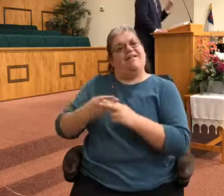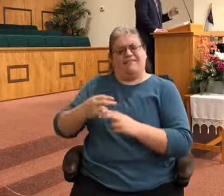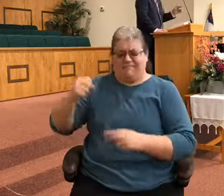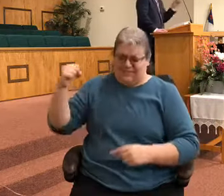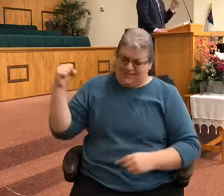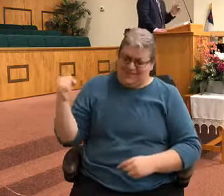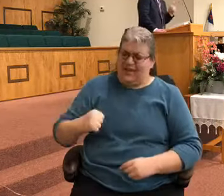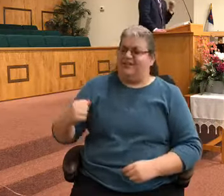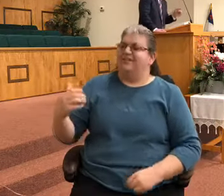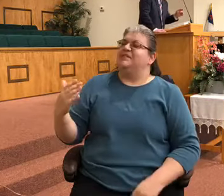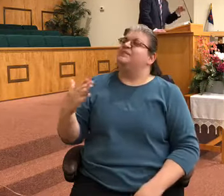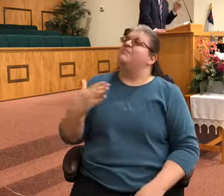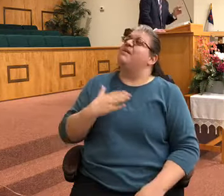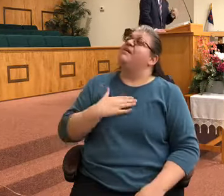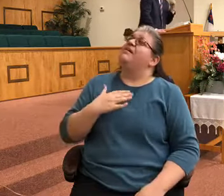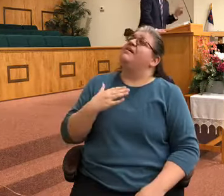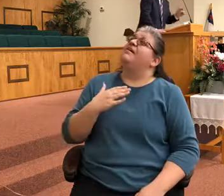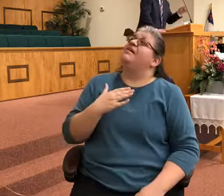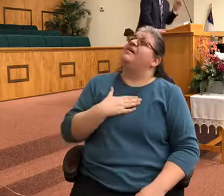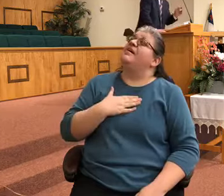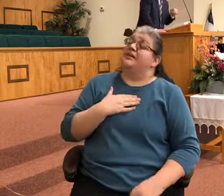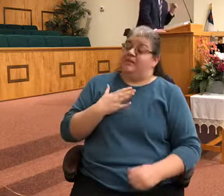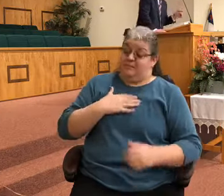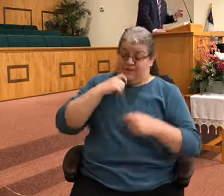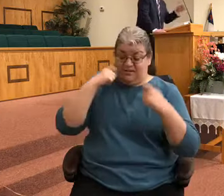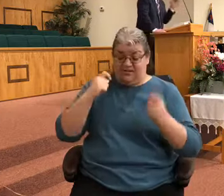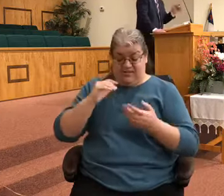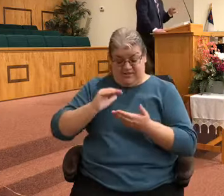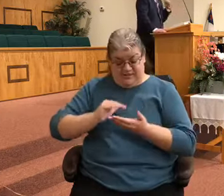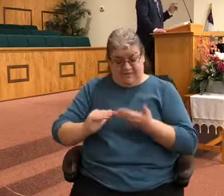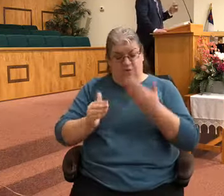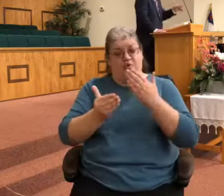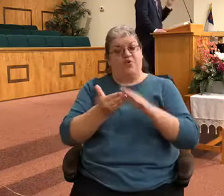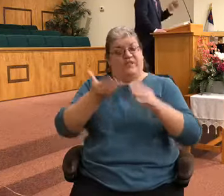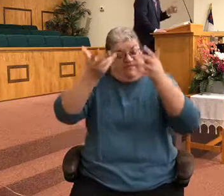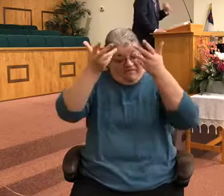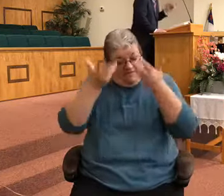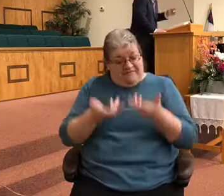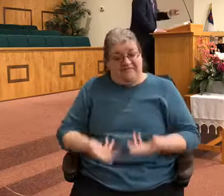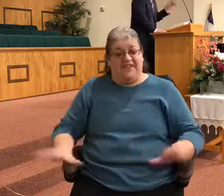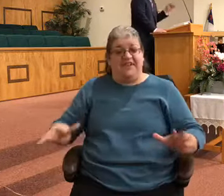oh yes it's mine When my sin is forgiven I am found For